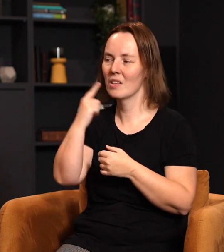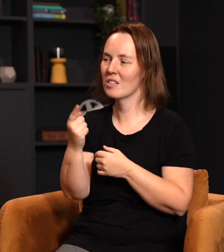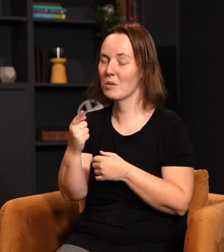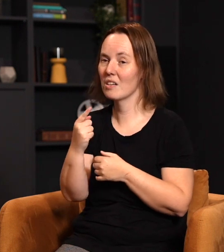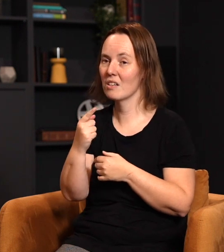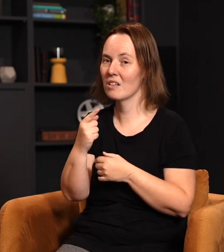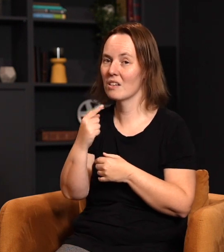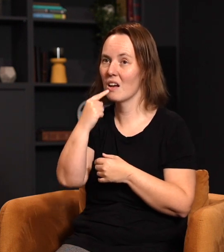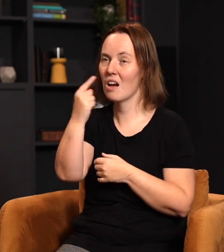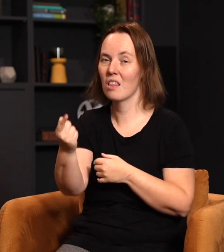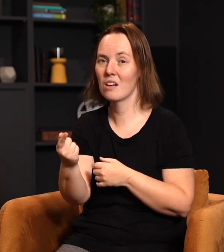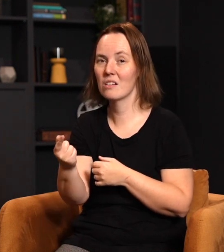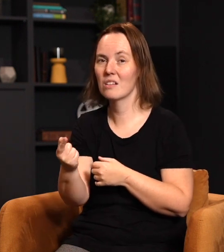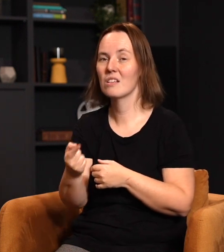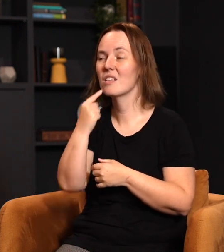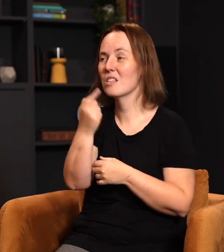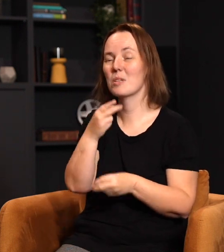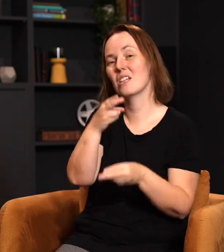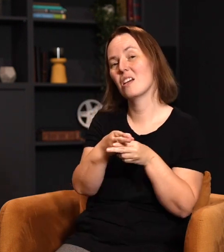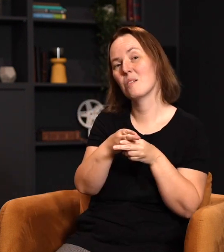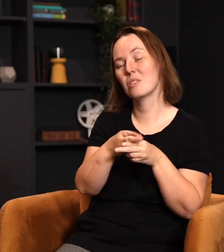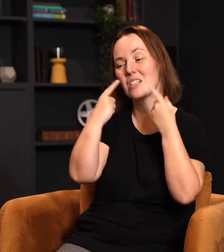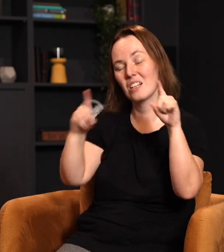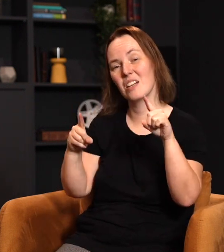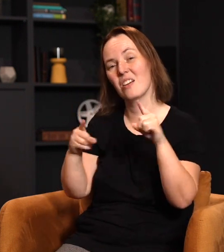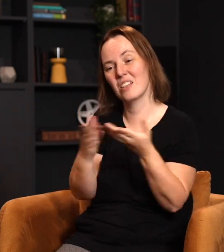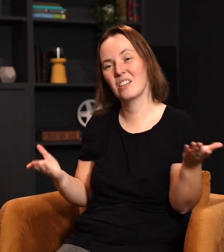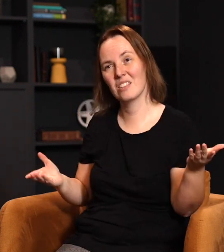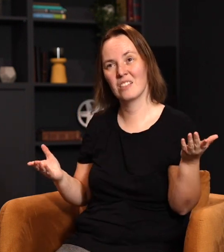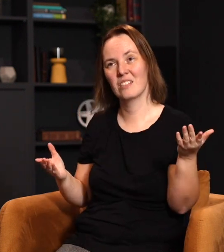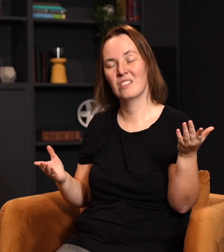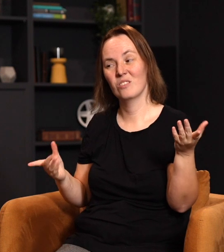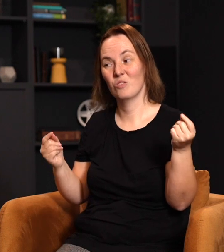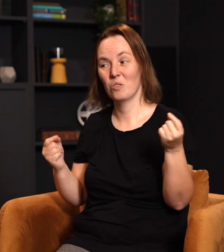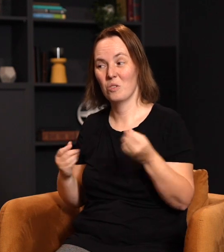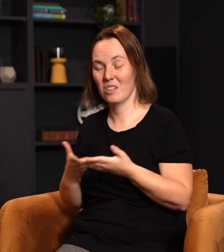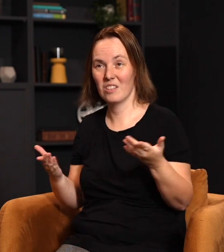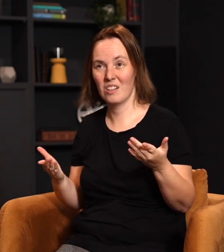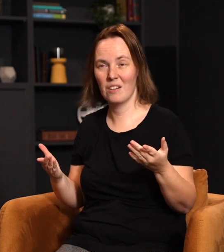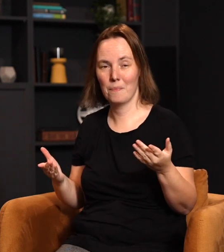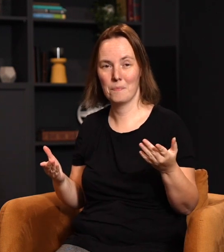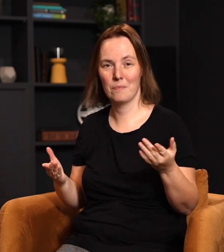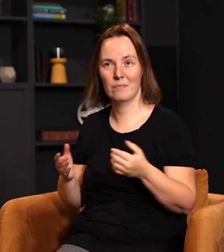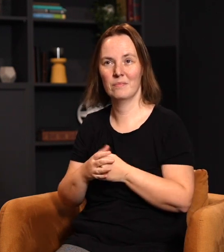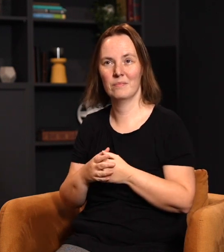And speaking out loud. Speaking names. Declaring things. You can do it while they're there. That'd be interesting.